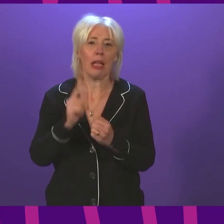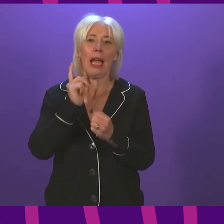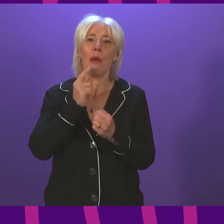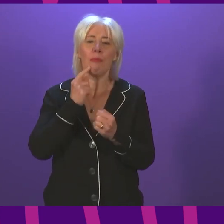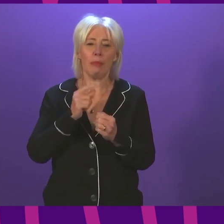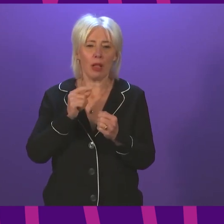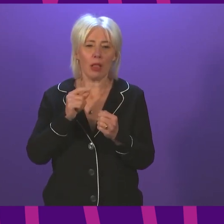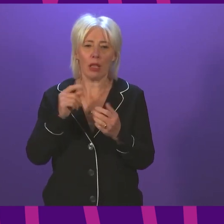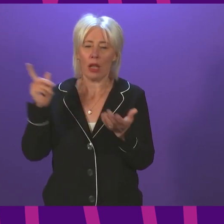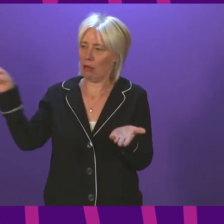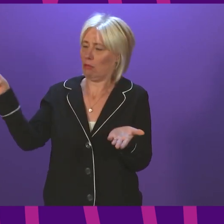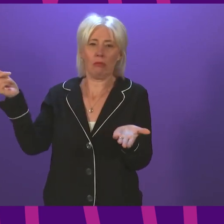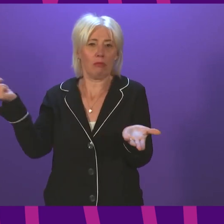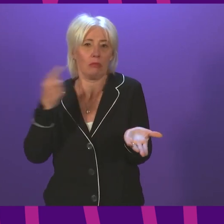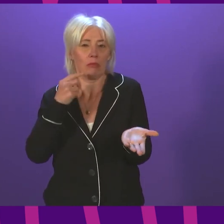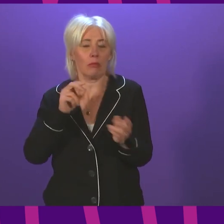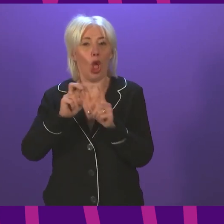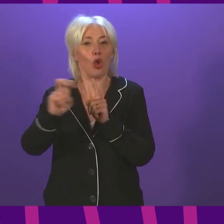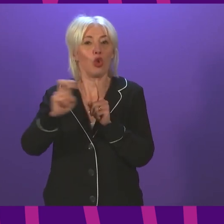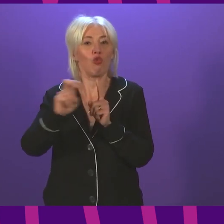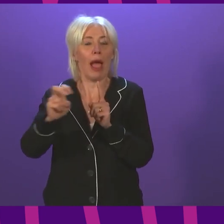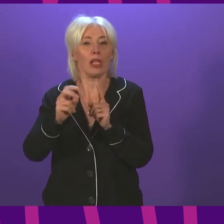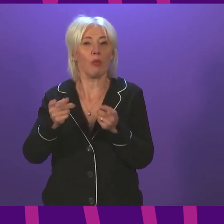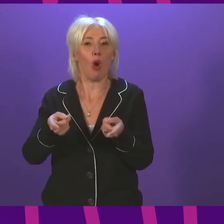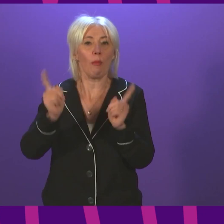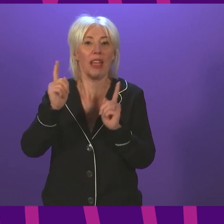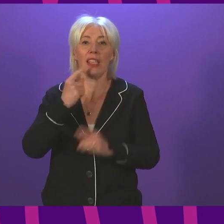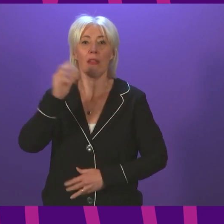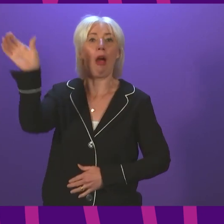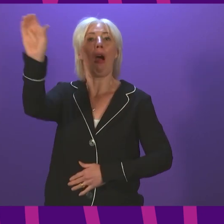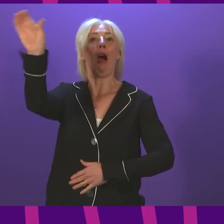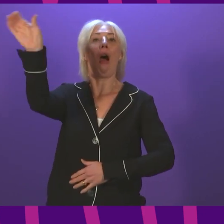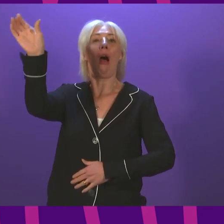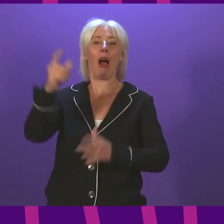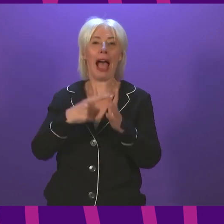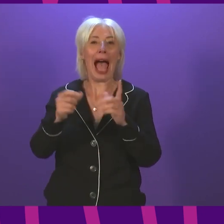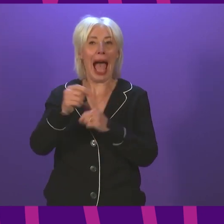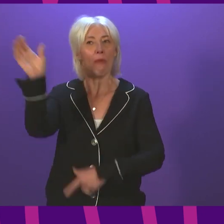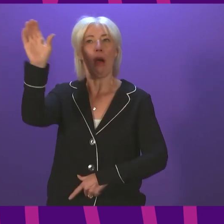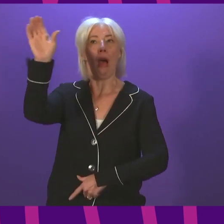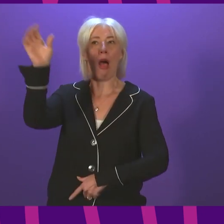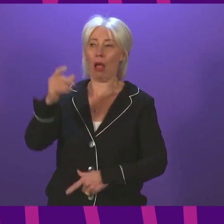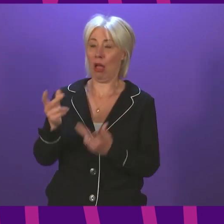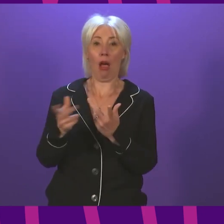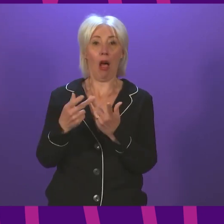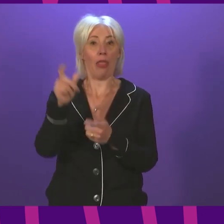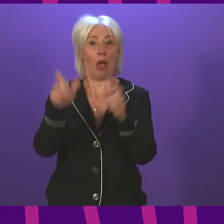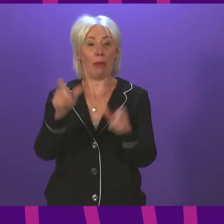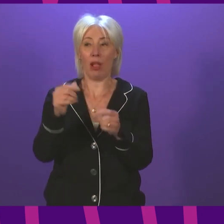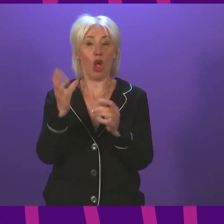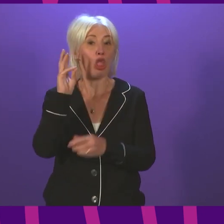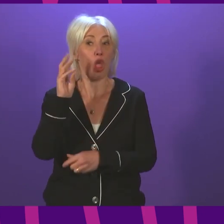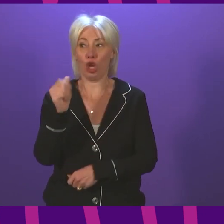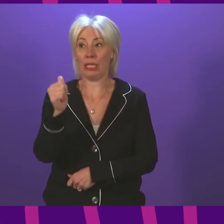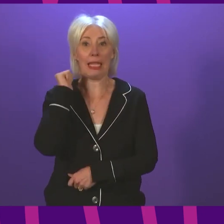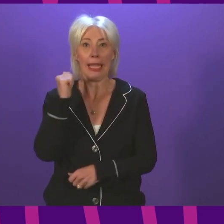all of... Well, the transport minister is waving the app from the back of the chamber. Others tried to do this on Thursday and they were embarrassed